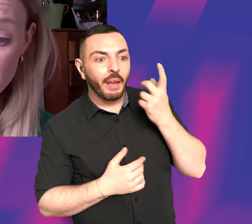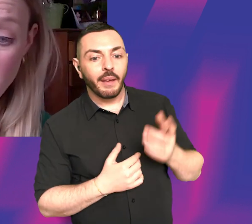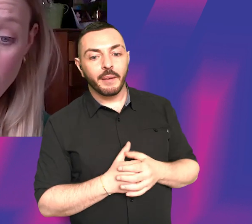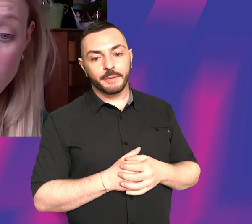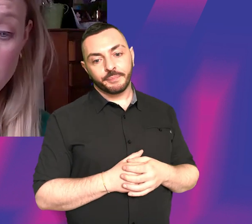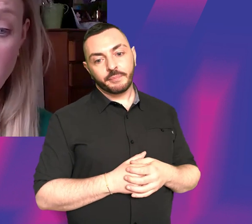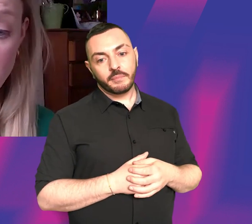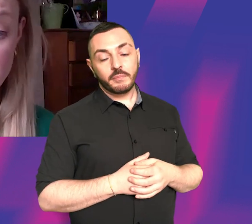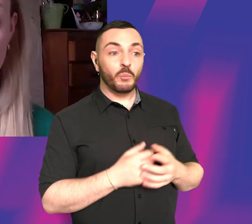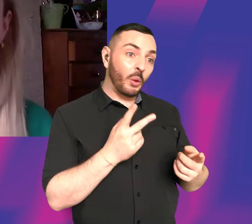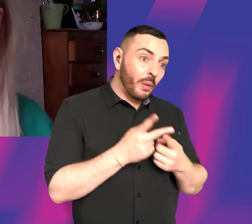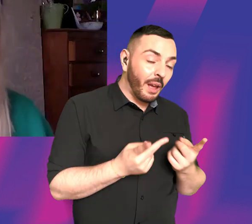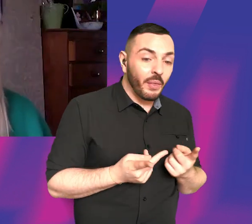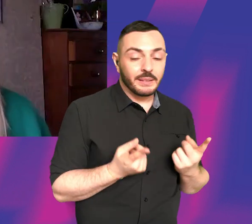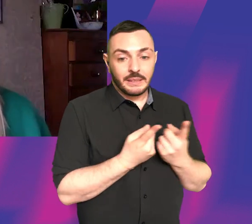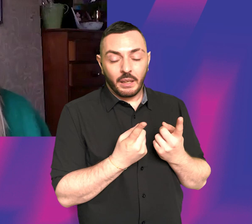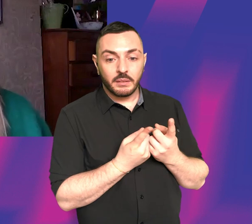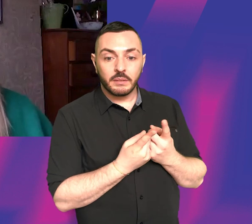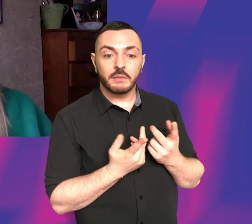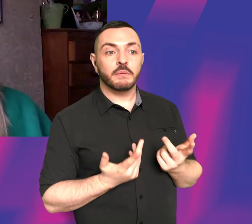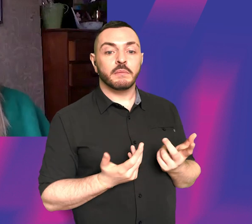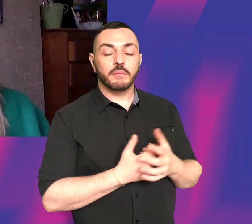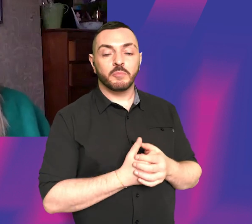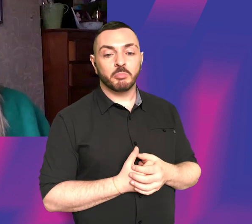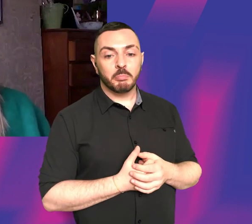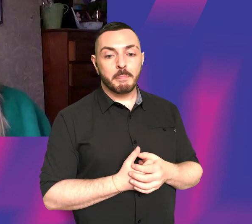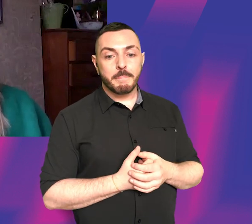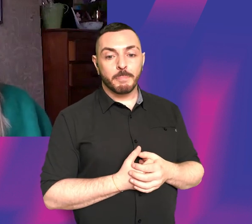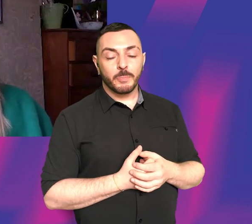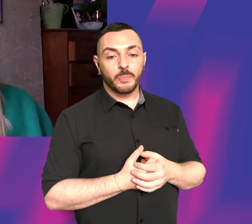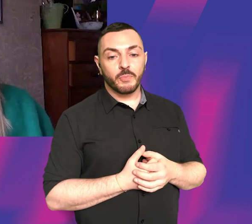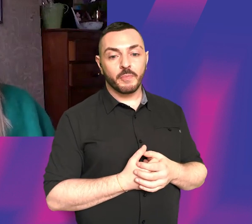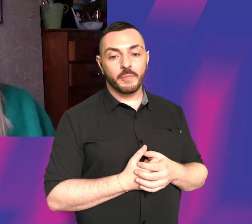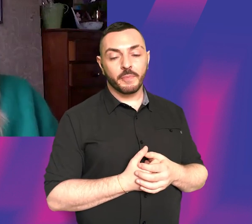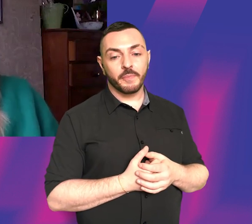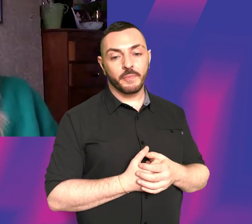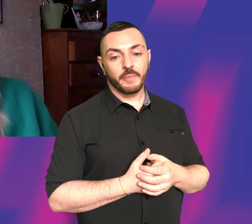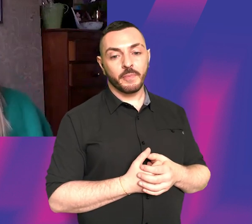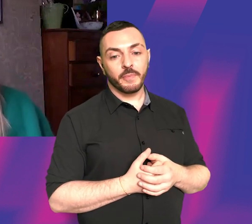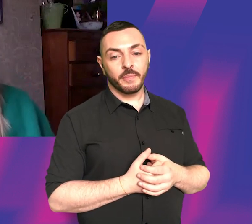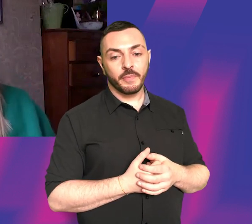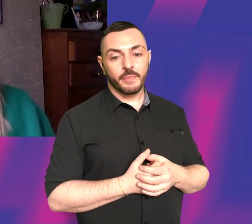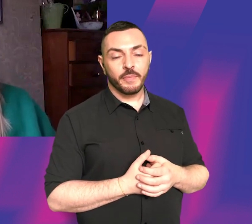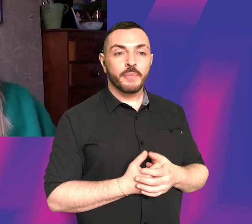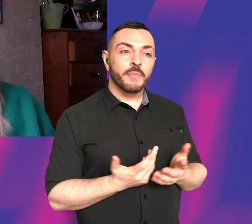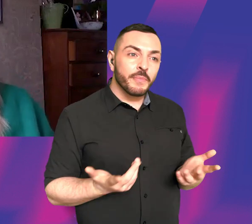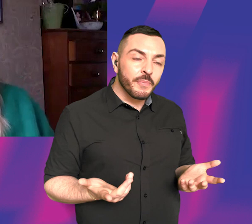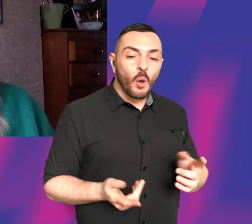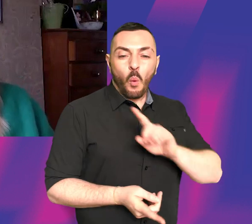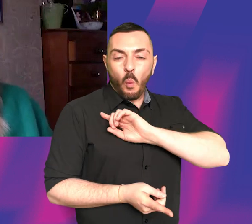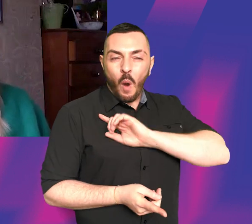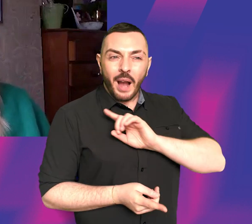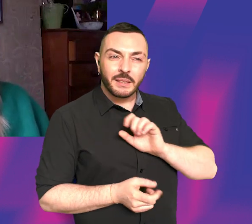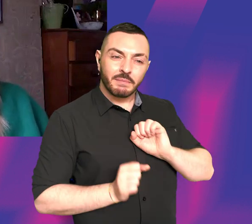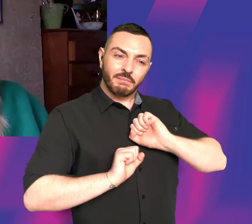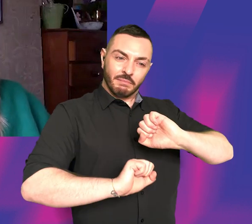thing that I would say, which is as important as the practical is just, you know, why is your story